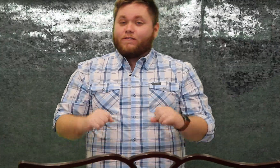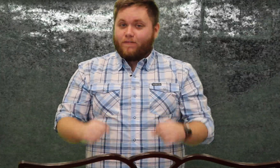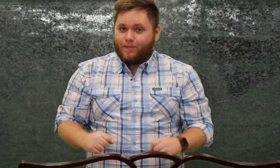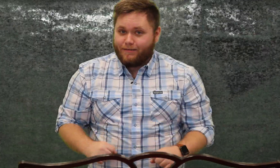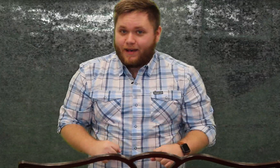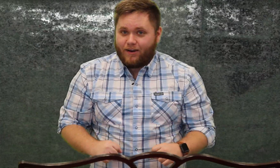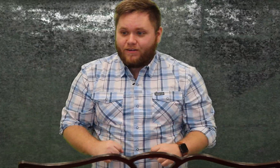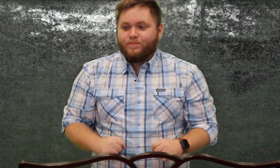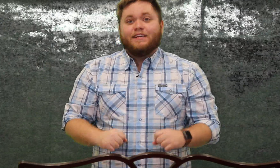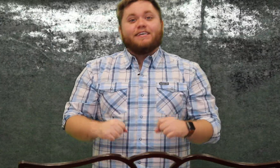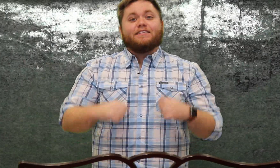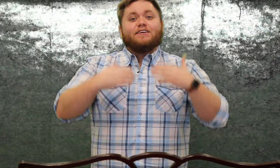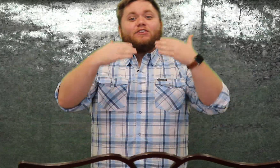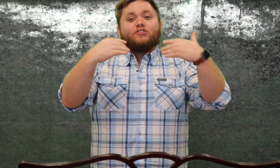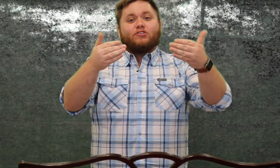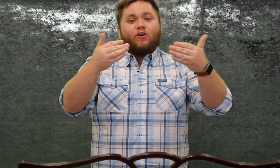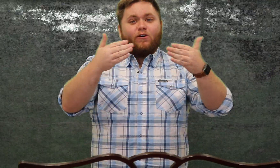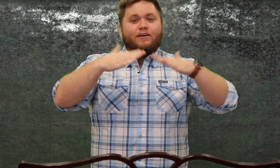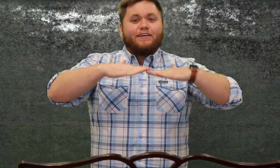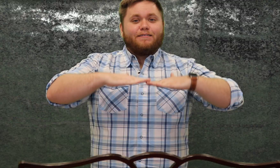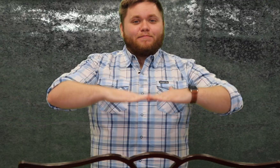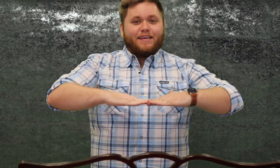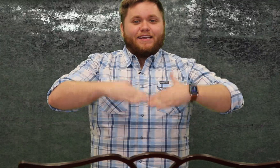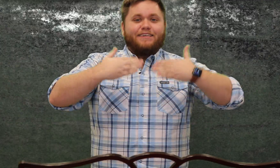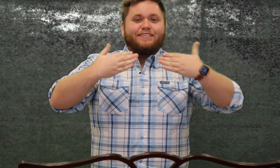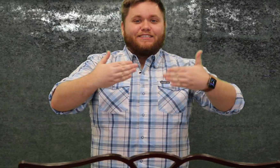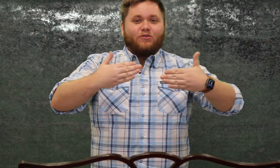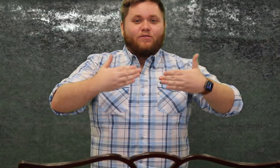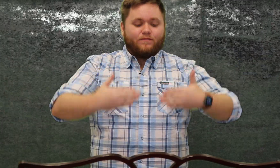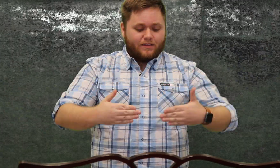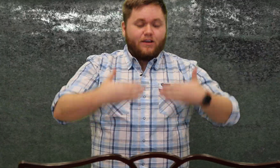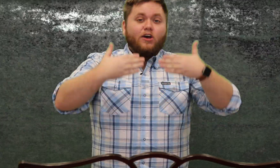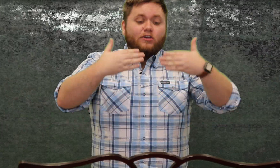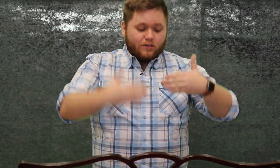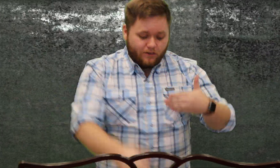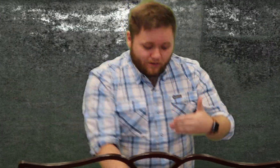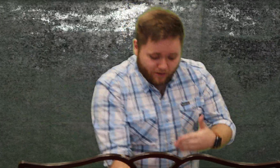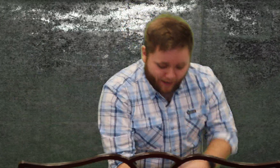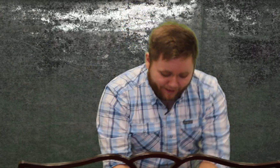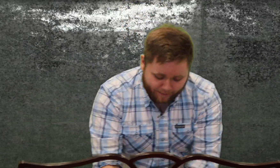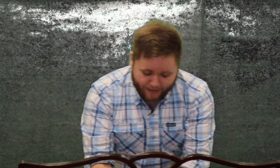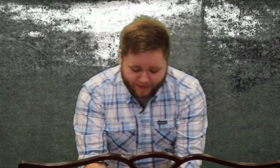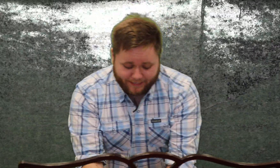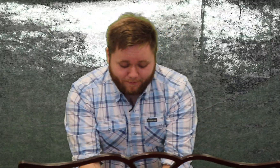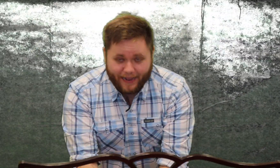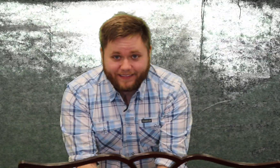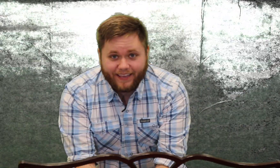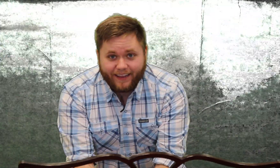the forbidden pattern is so me so okay let me get myself back in the key